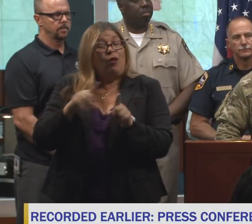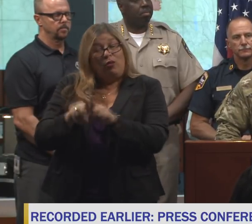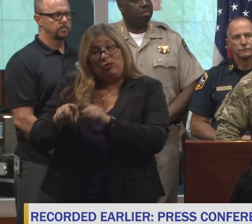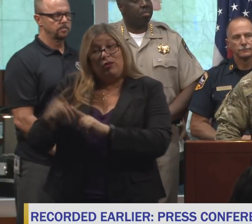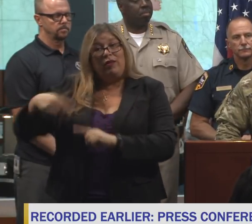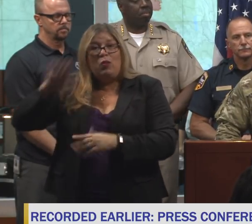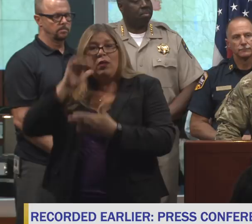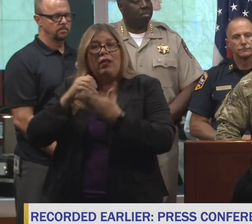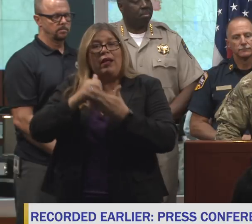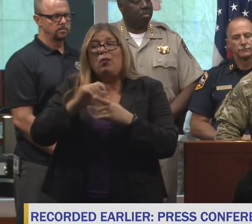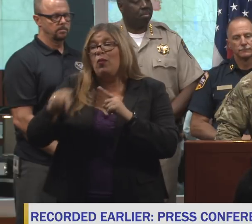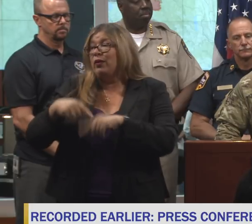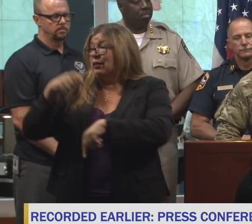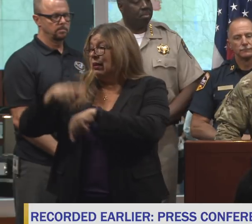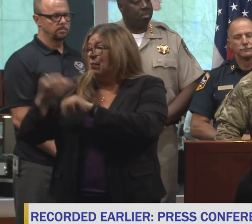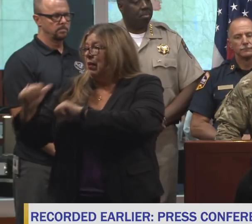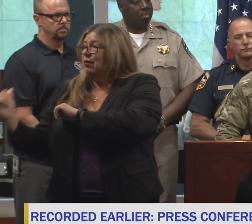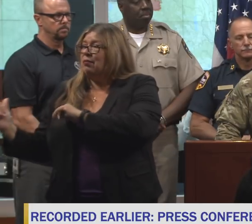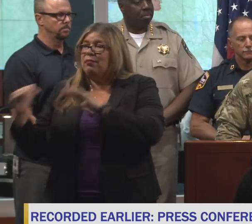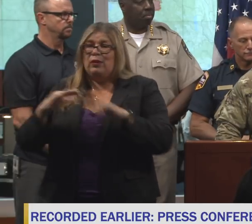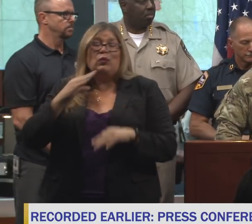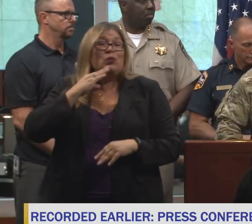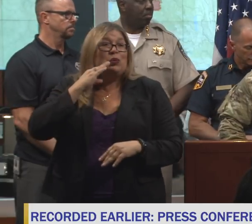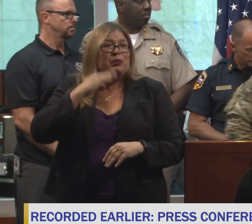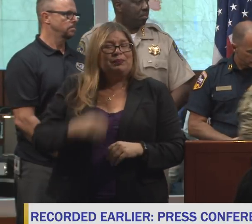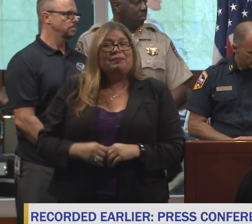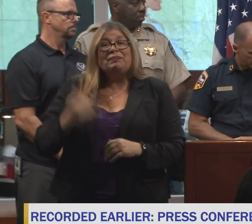And I'll be followed by our Commander-in-Chief, Governor Brown.